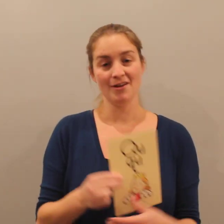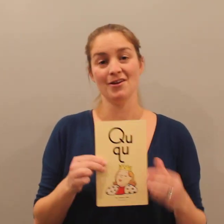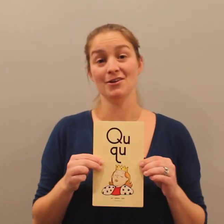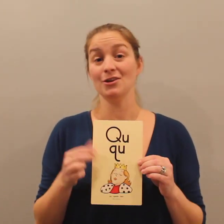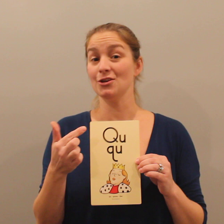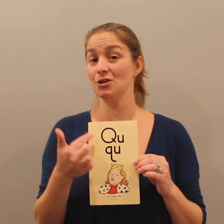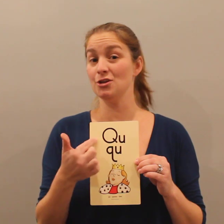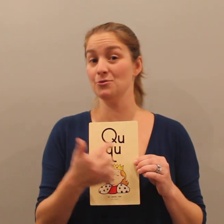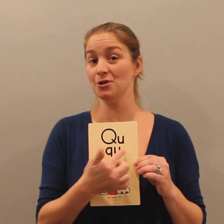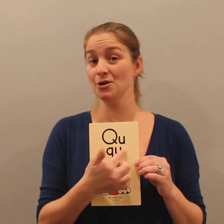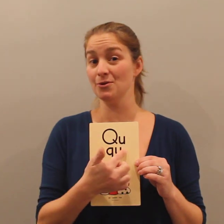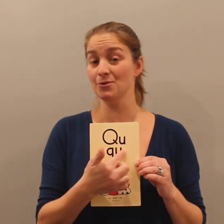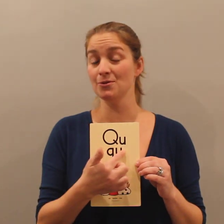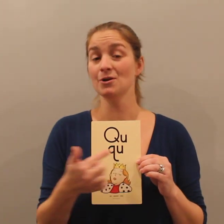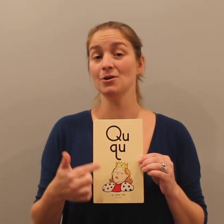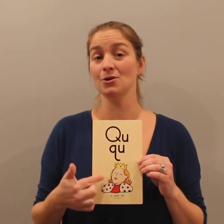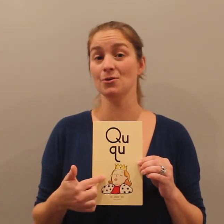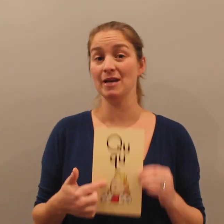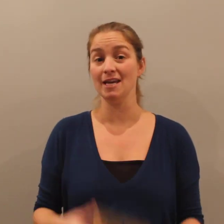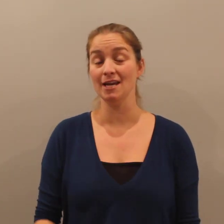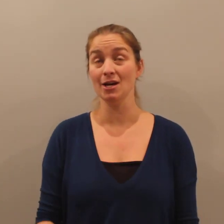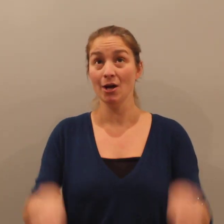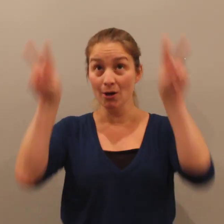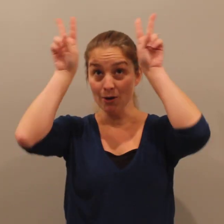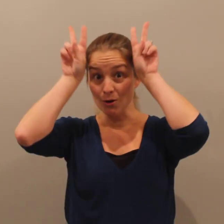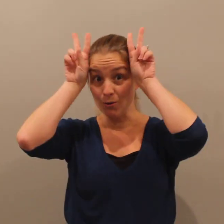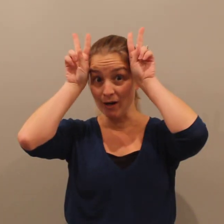Q, Q, queen, qu.